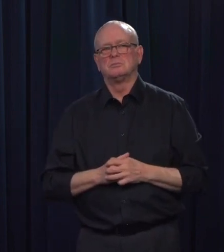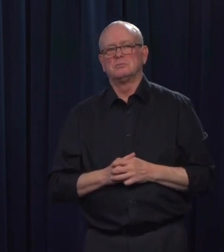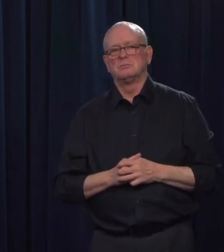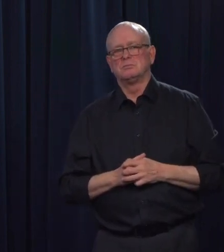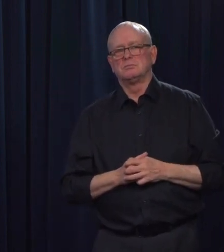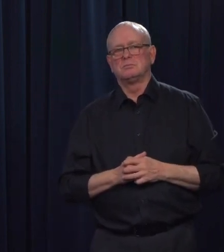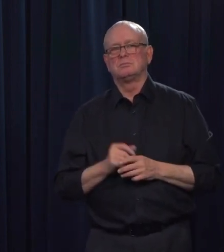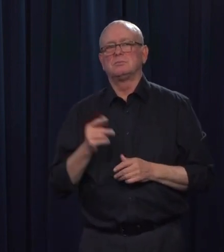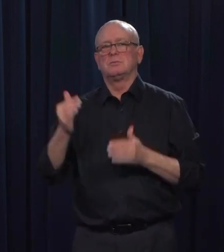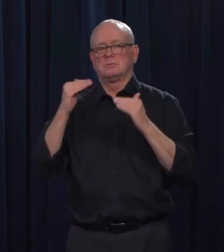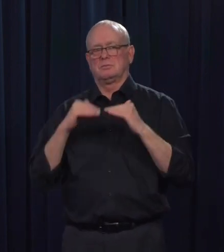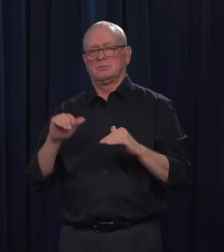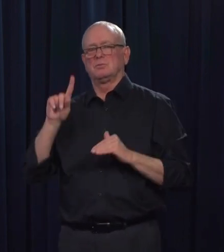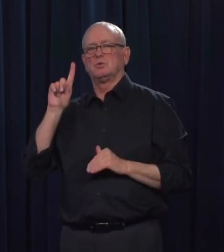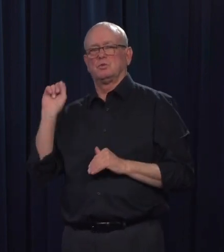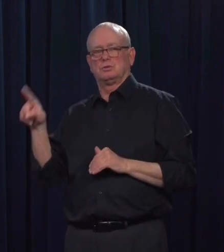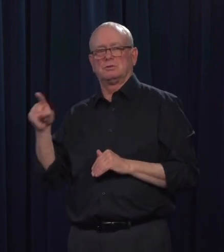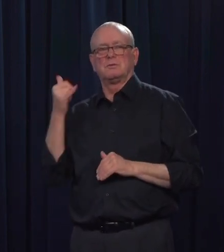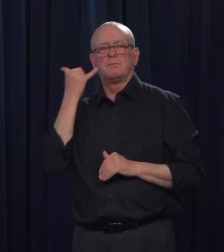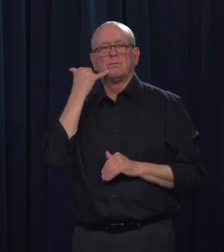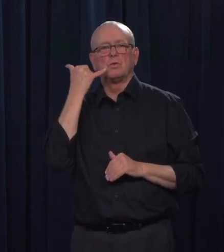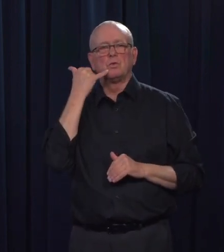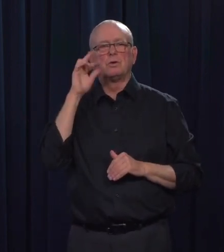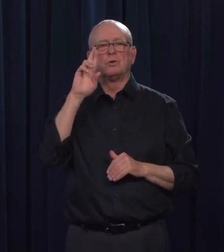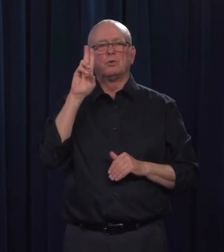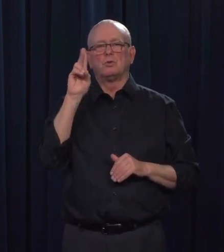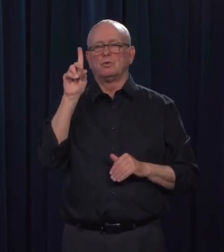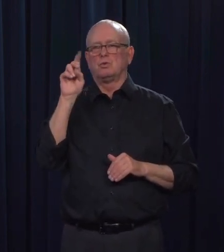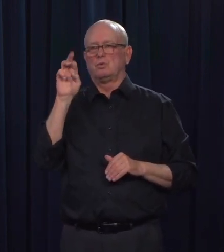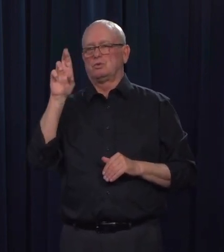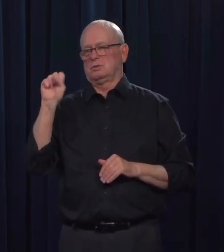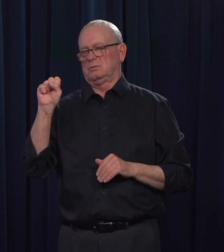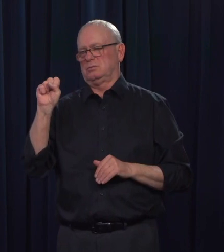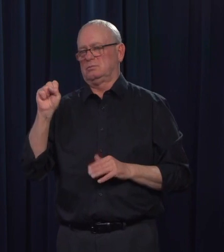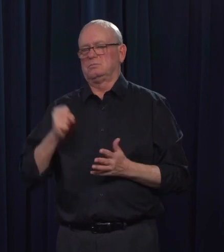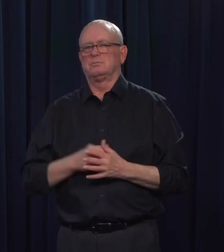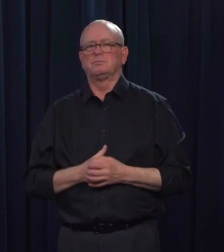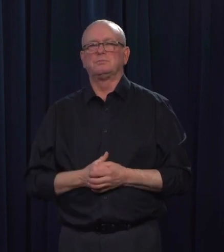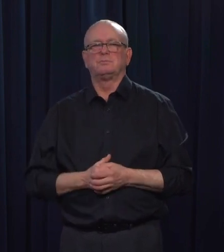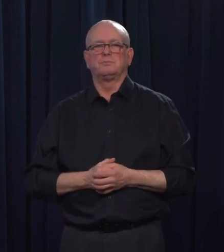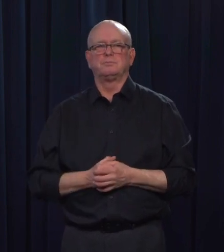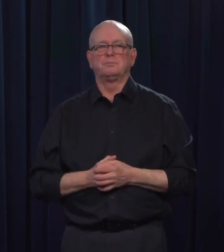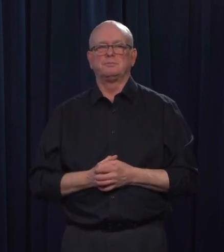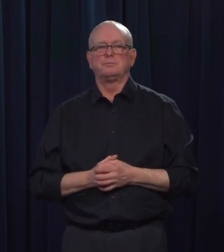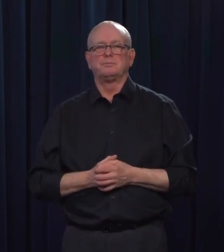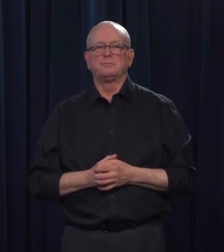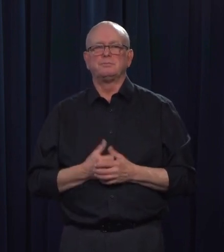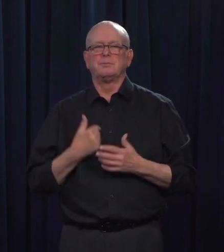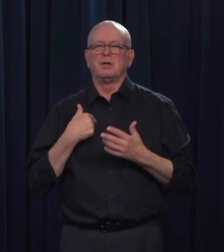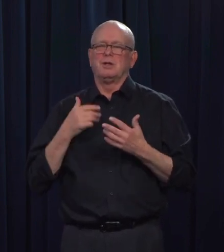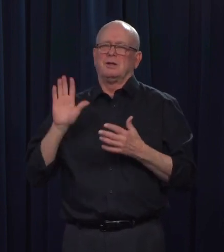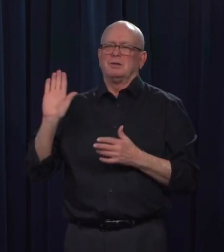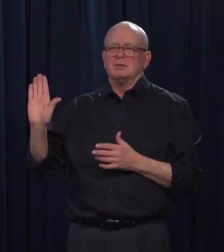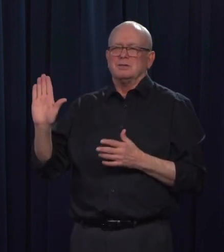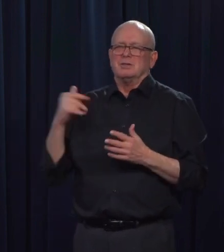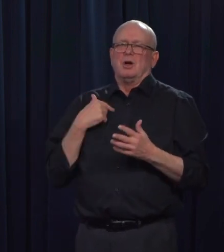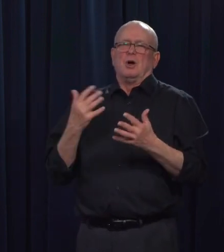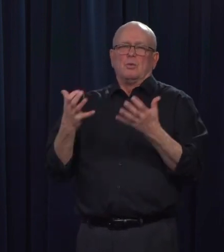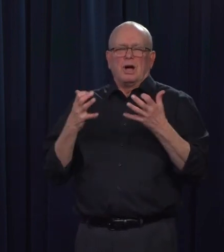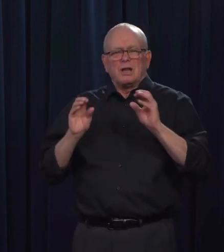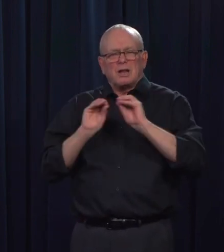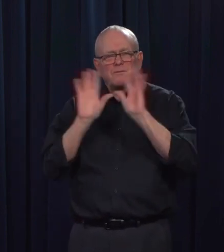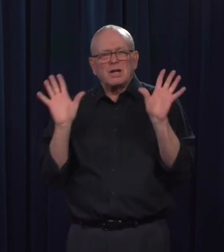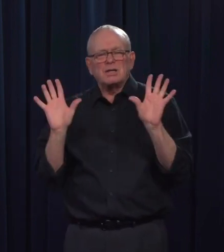hi, Minister. I just want to follow up on Jeremy's first question there, because I'm still not clear in, in the practical world what,